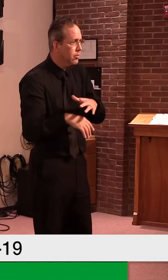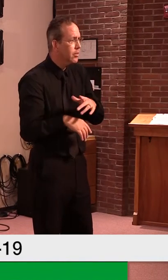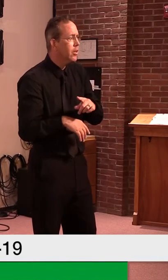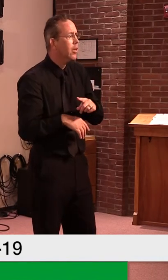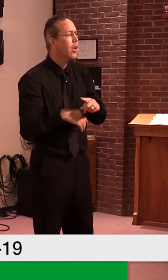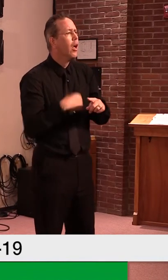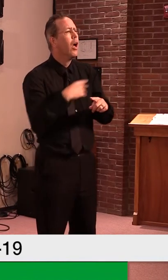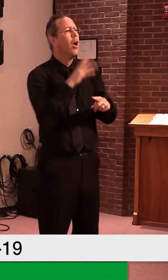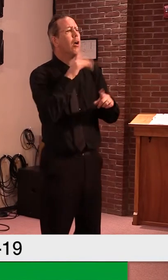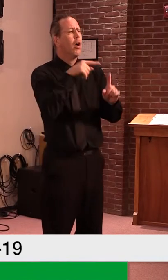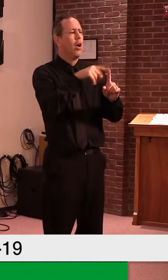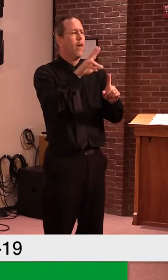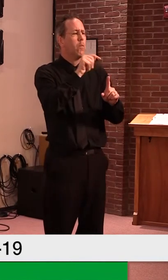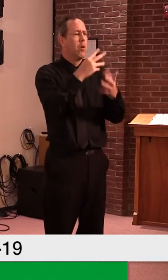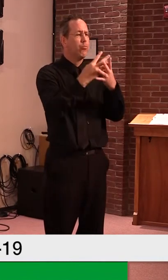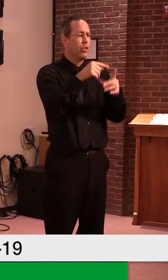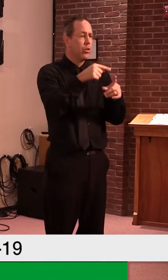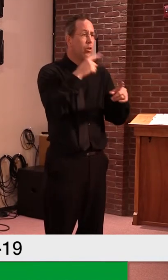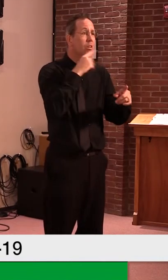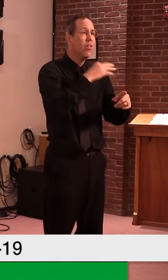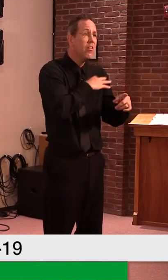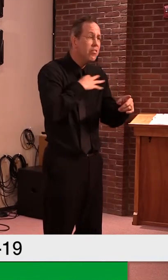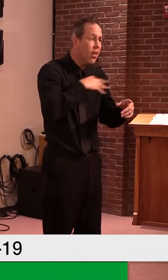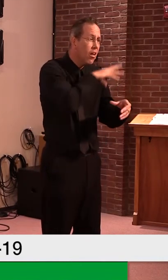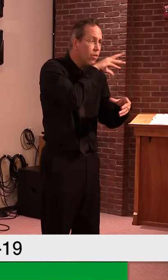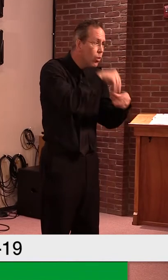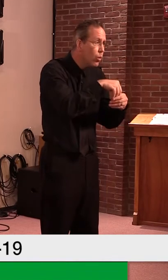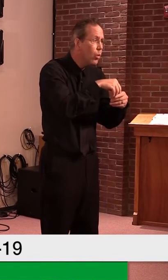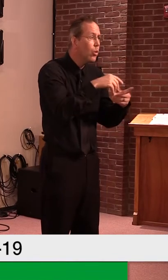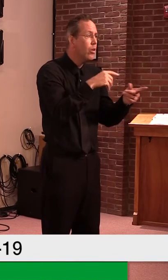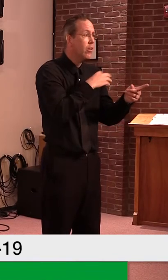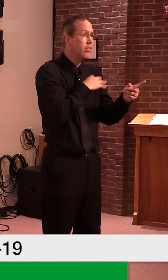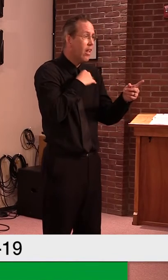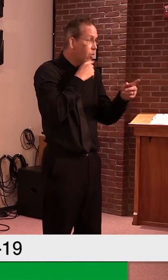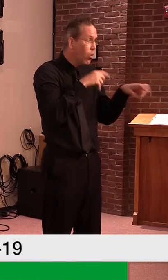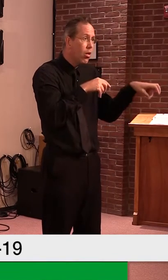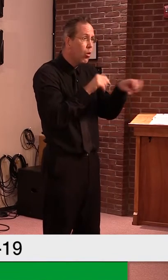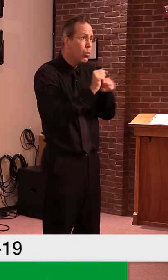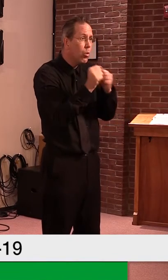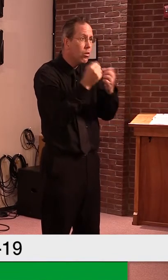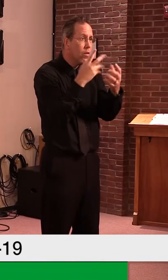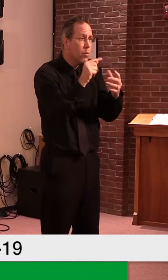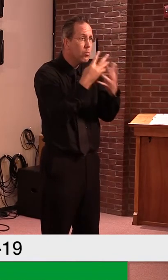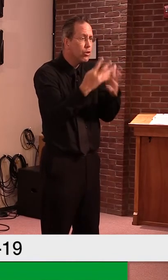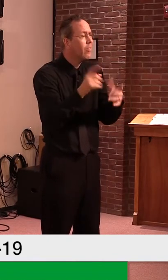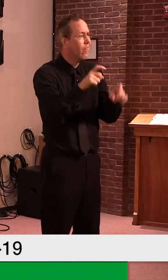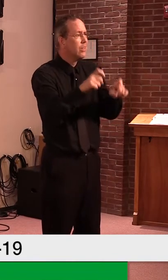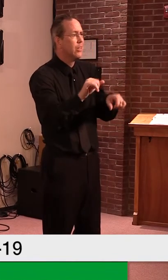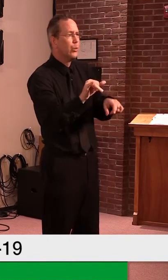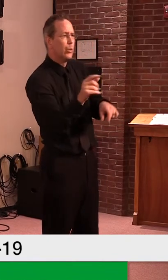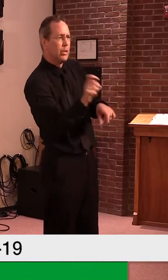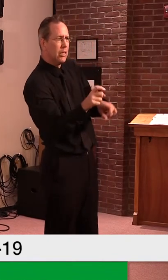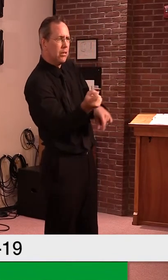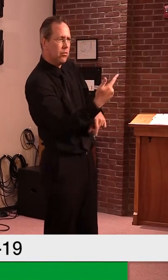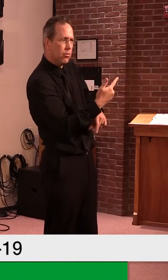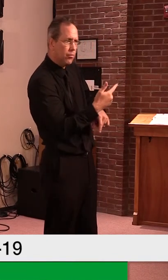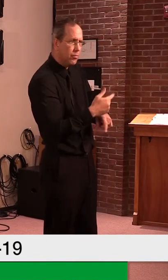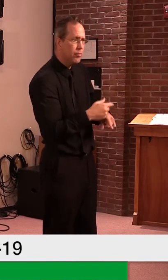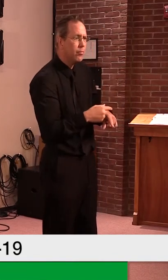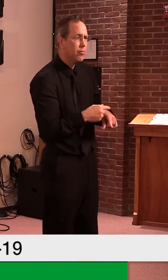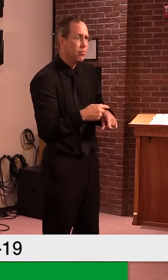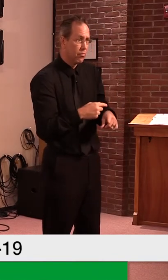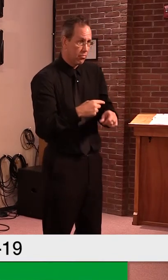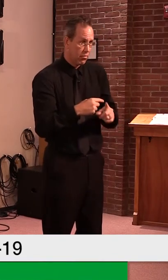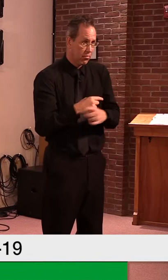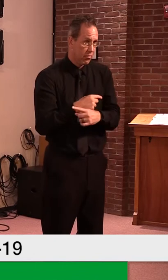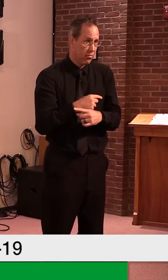that segregated facility. Do you know if that, uh, is reasonable? Like, do they have a rotating shift of employees